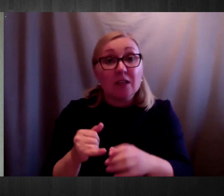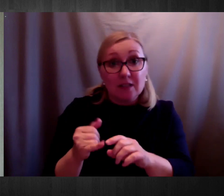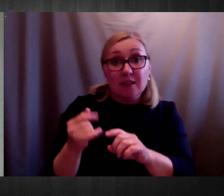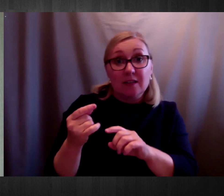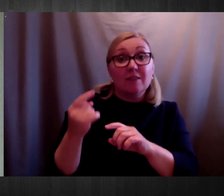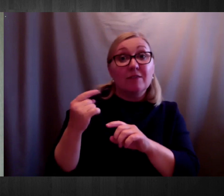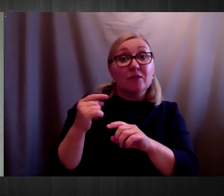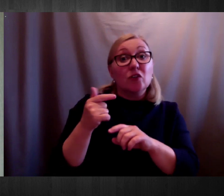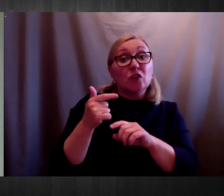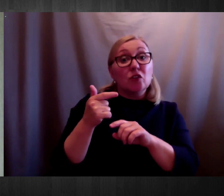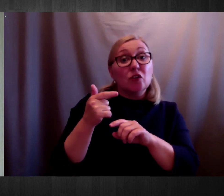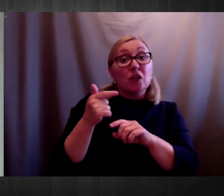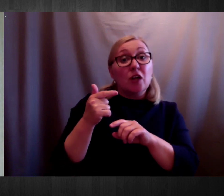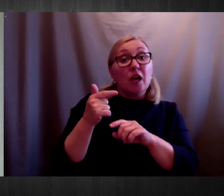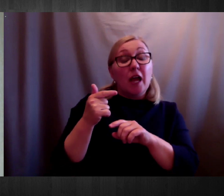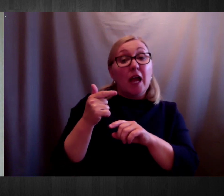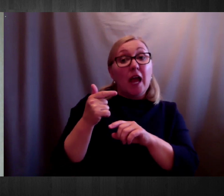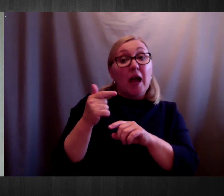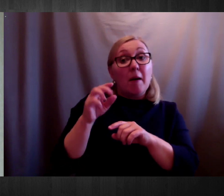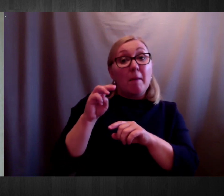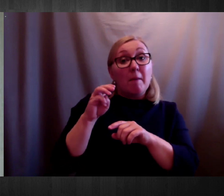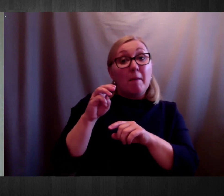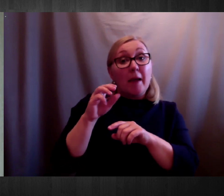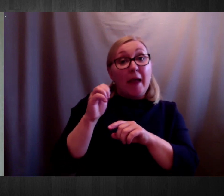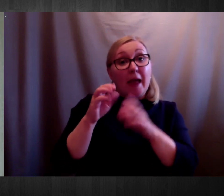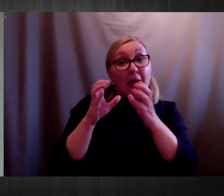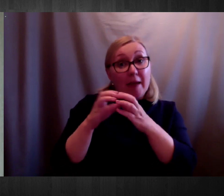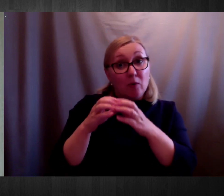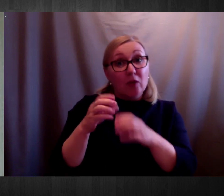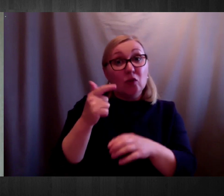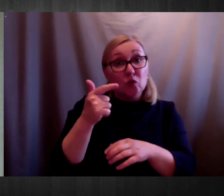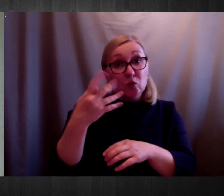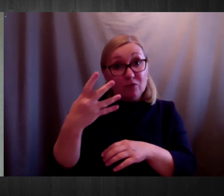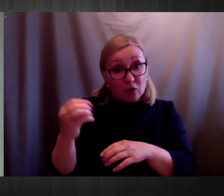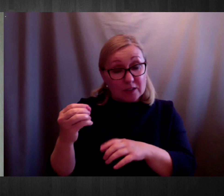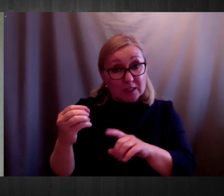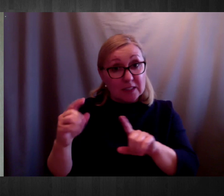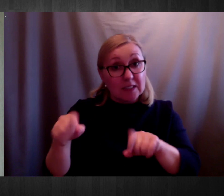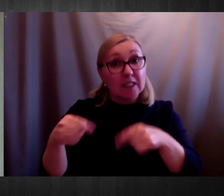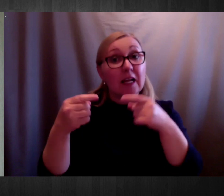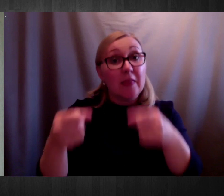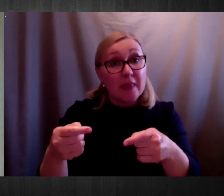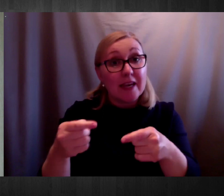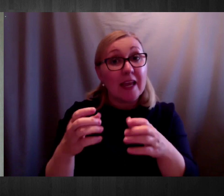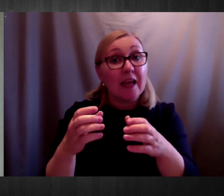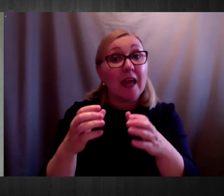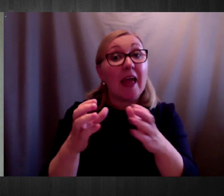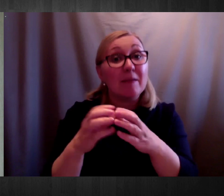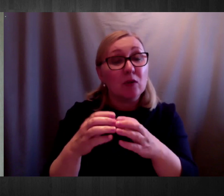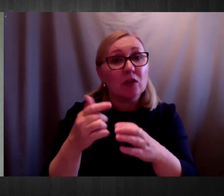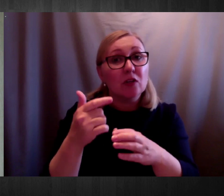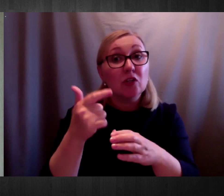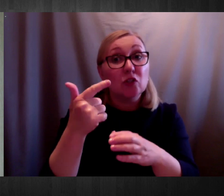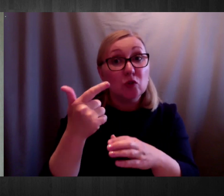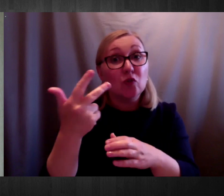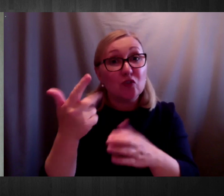March of 2020 was 40 and April of 2037 and an increase in February